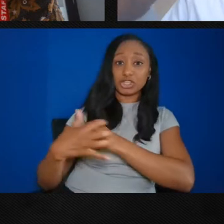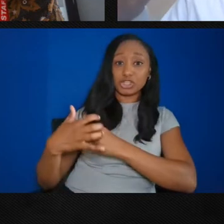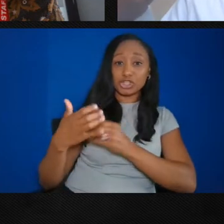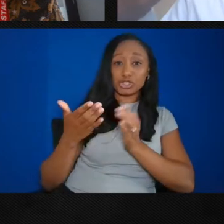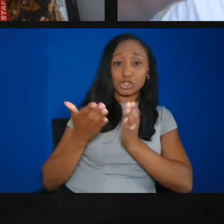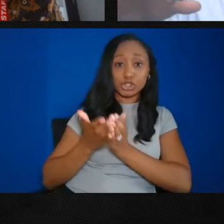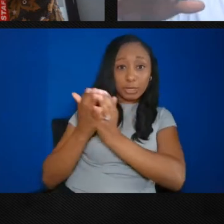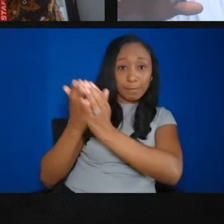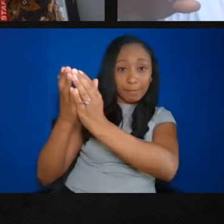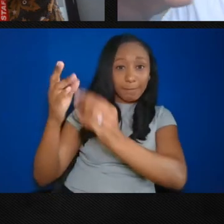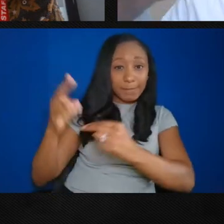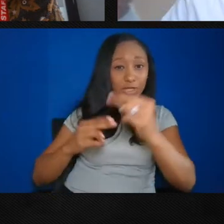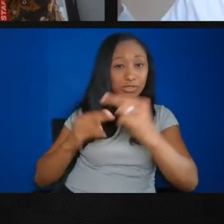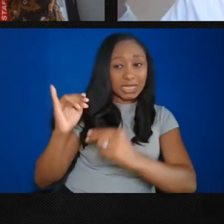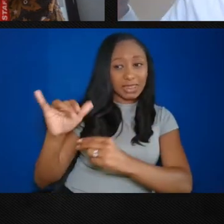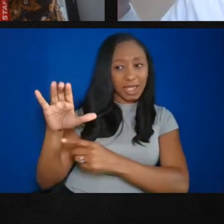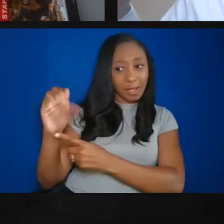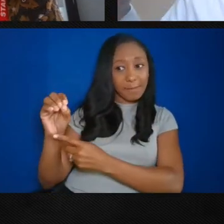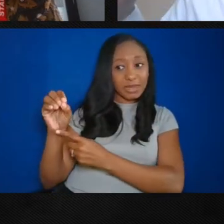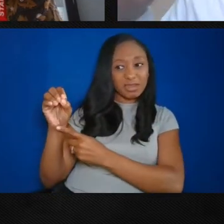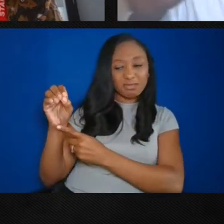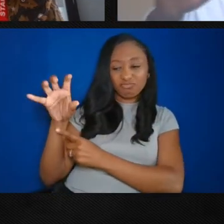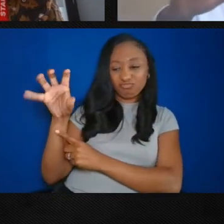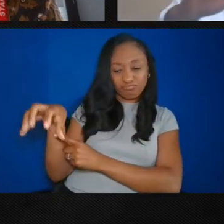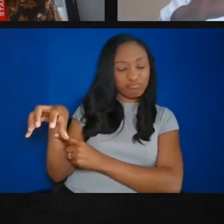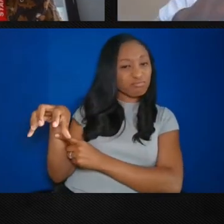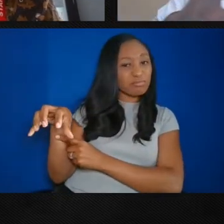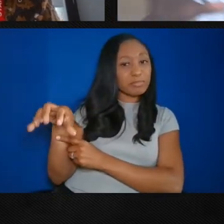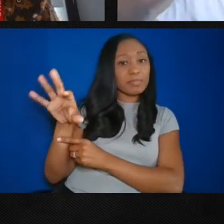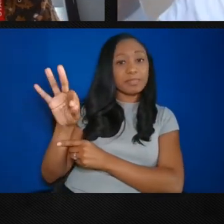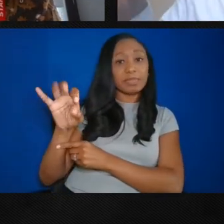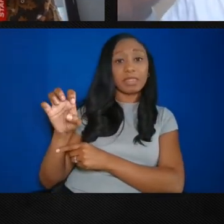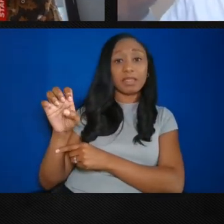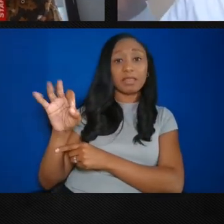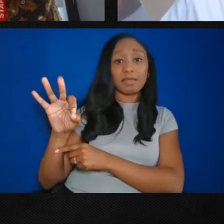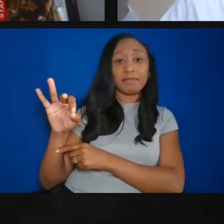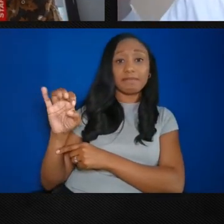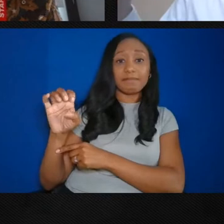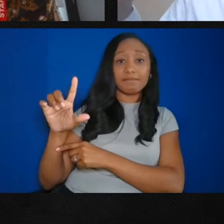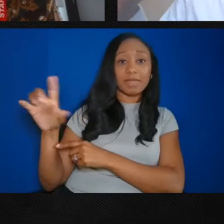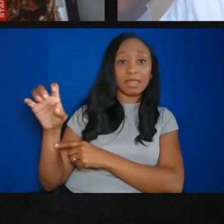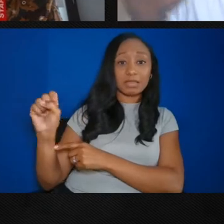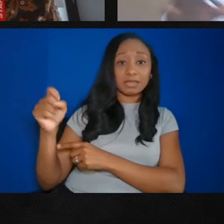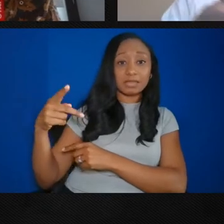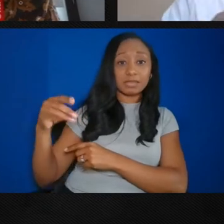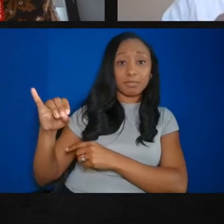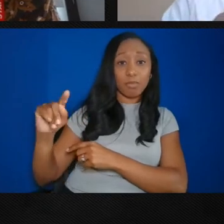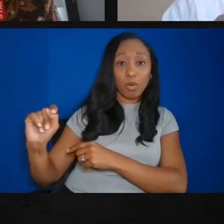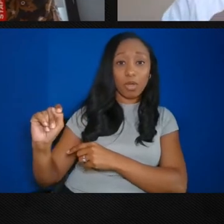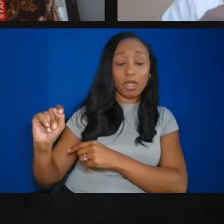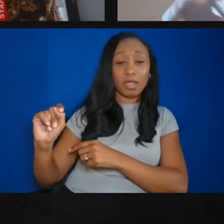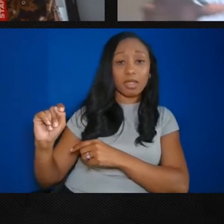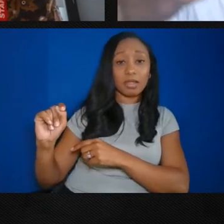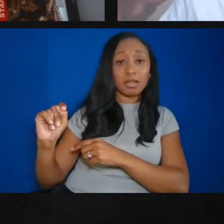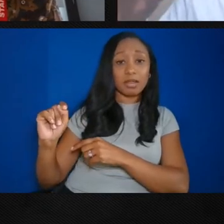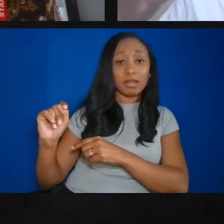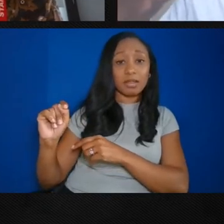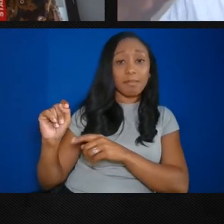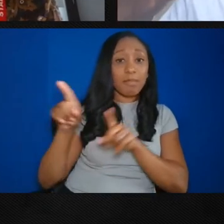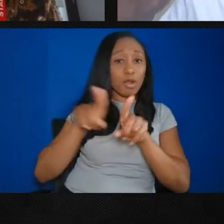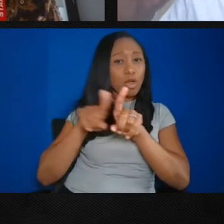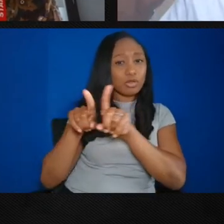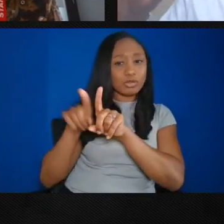company right in Fells Point. So I would say the greater Fells Point area, but then all along the middle